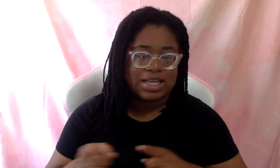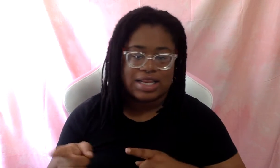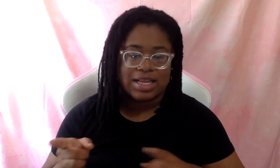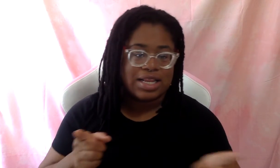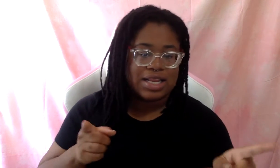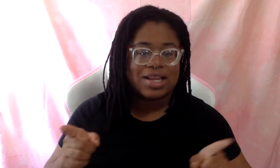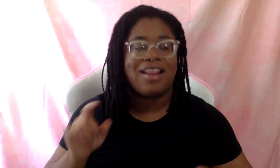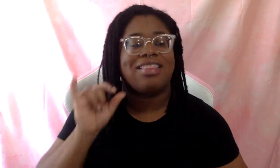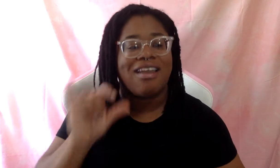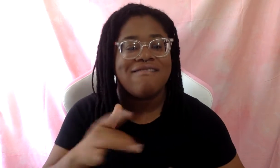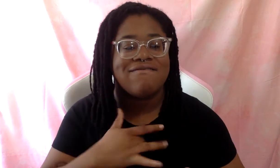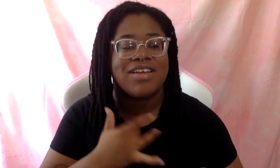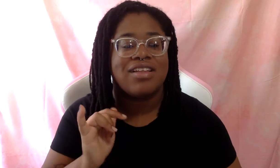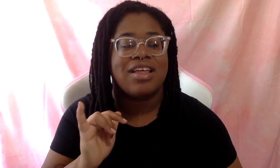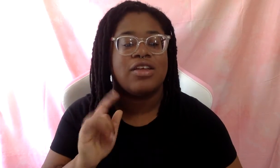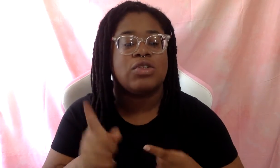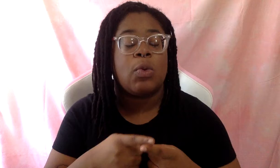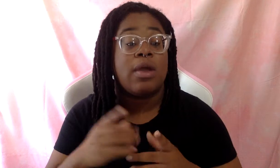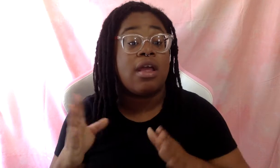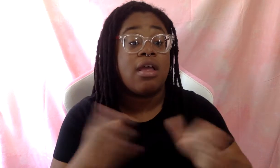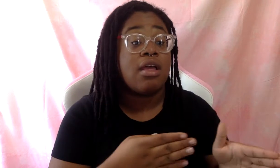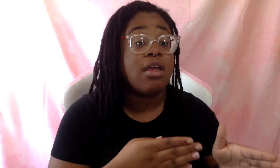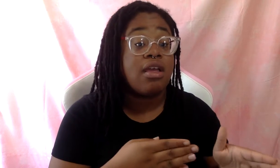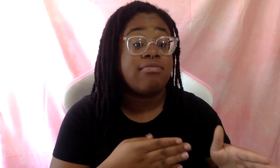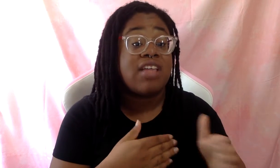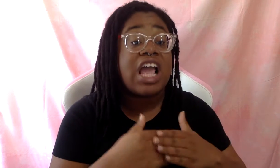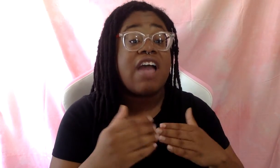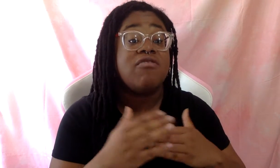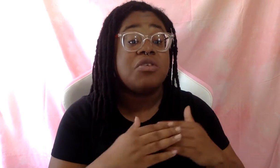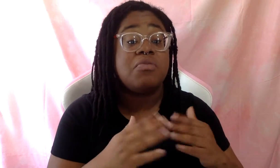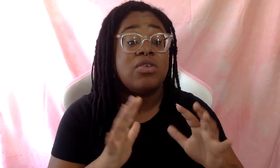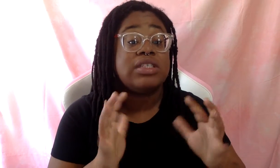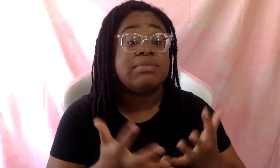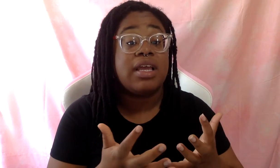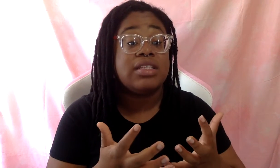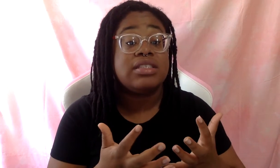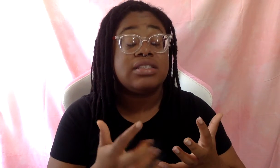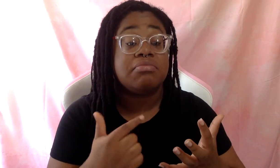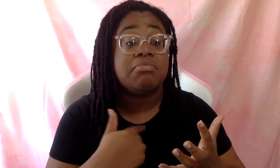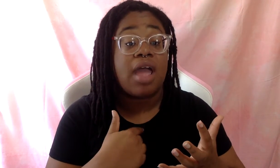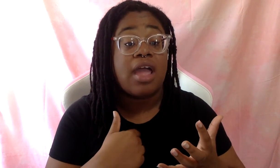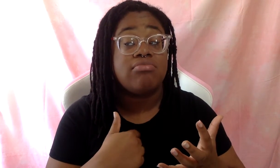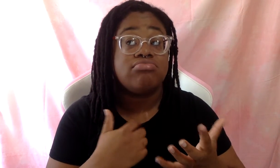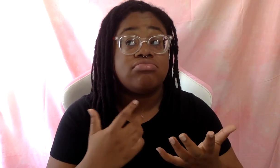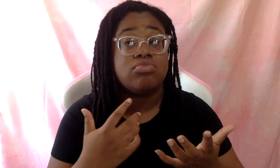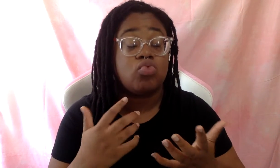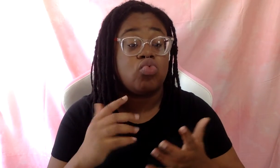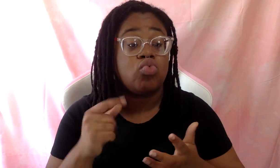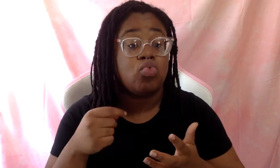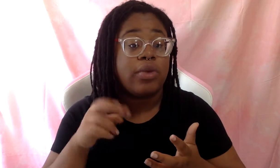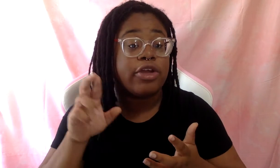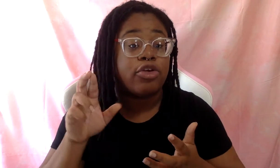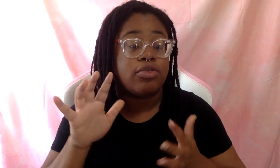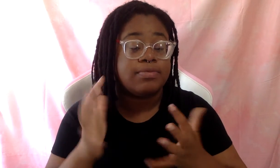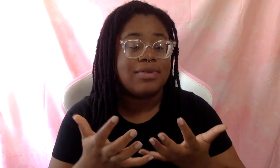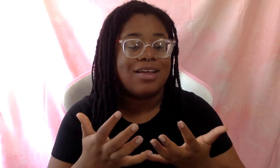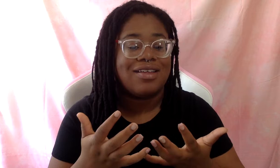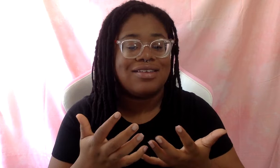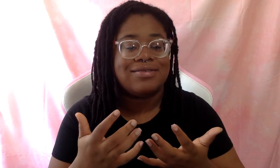And when they bounce back into the safe space, the comfortable space, the queer space, there's a constant check, a reality check.